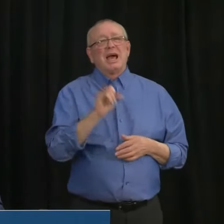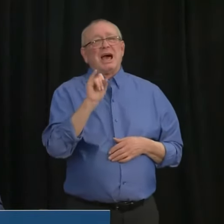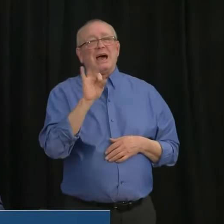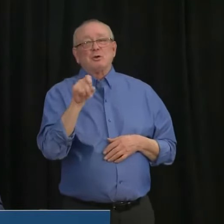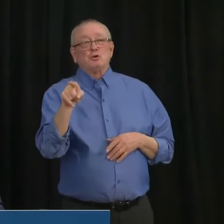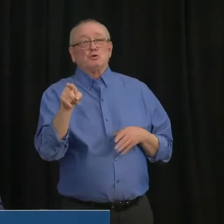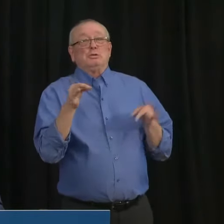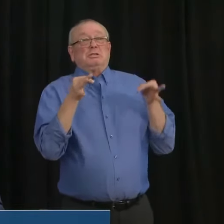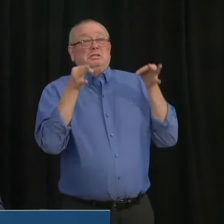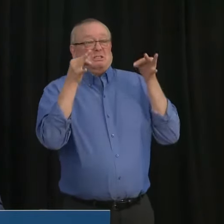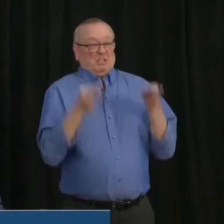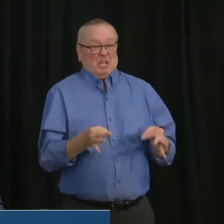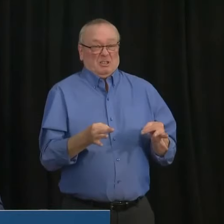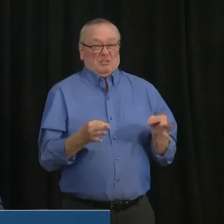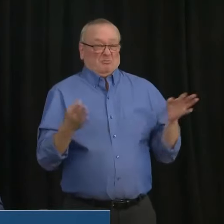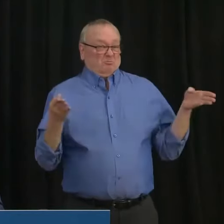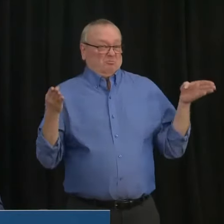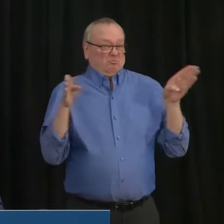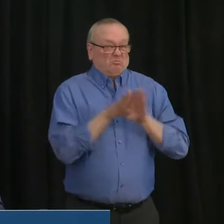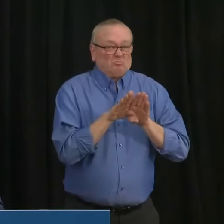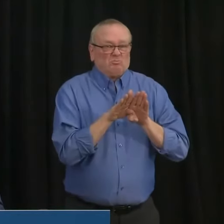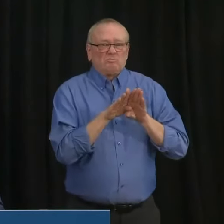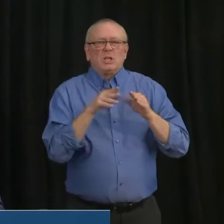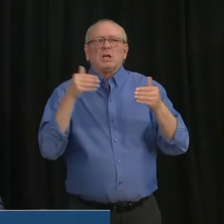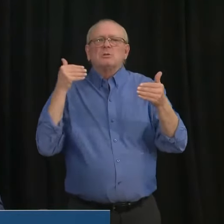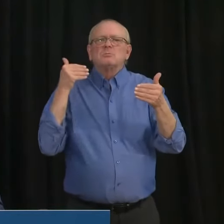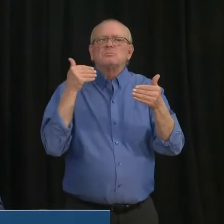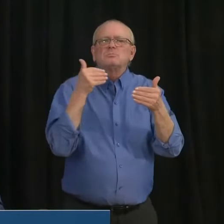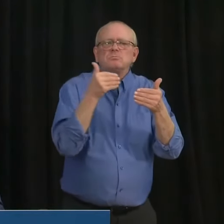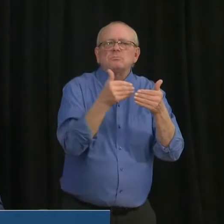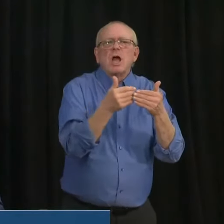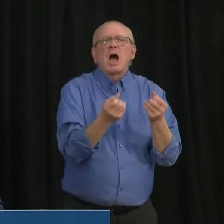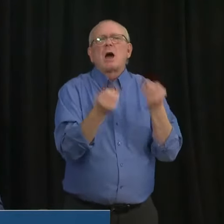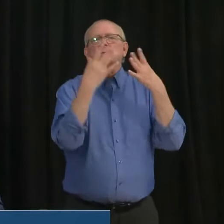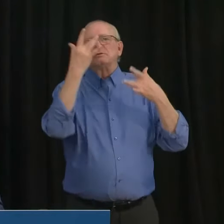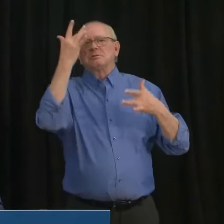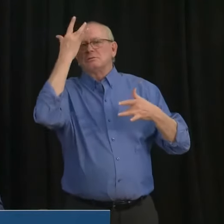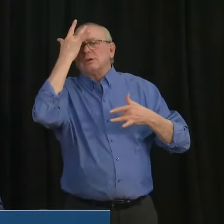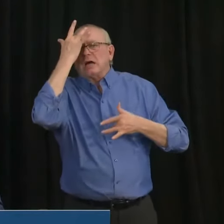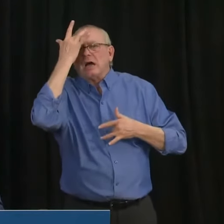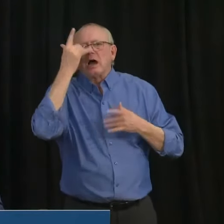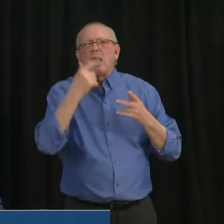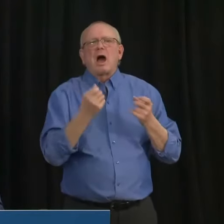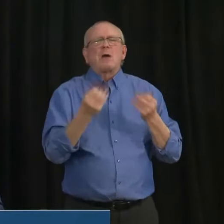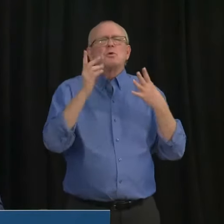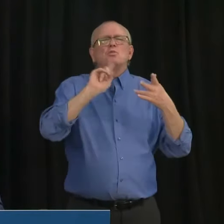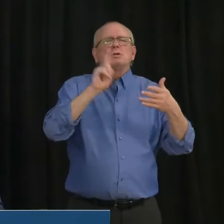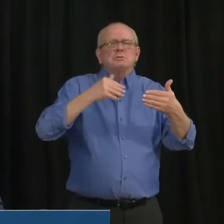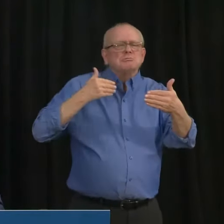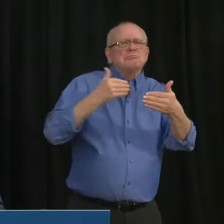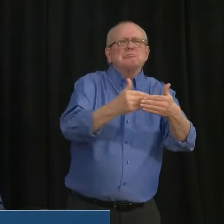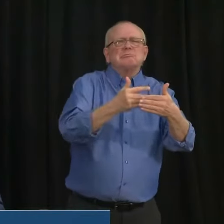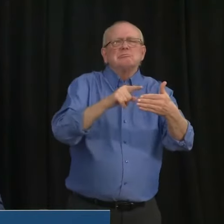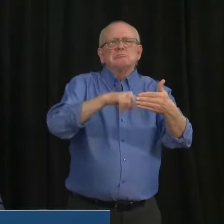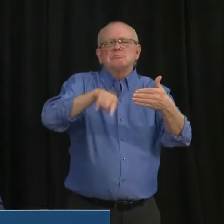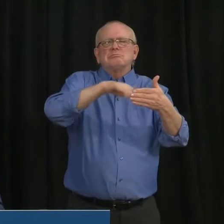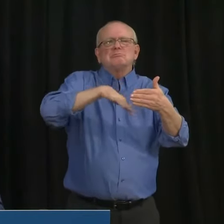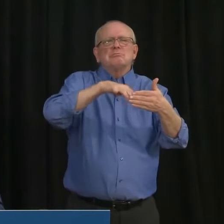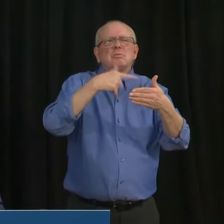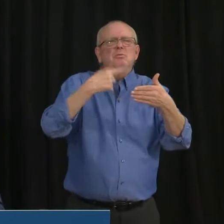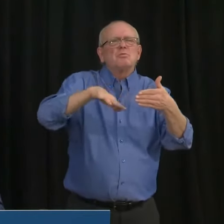to actually, um, go to a sort of full-blown lockdown?